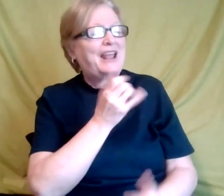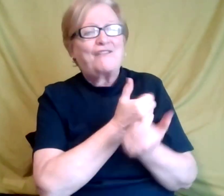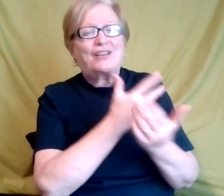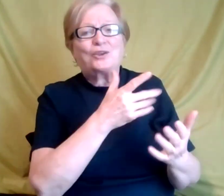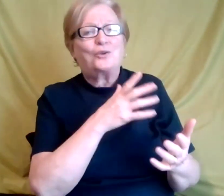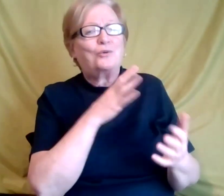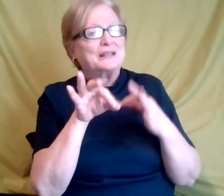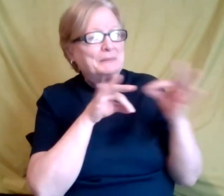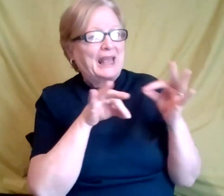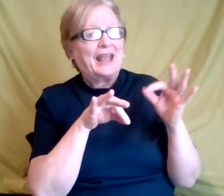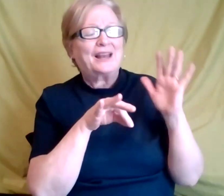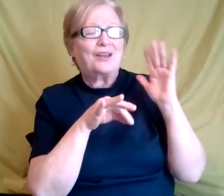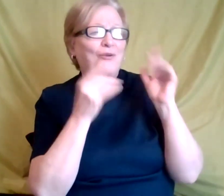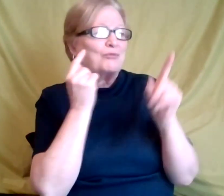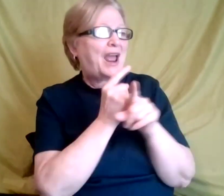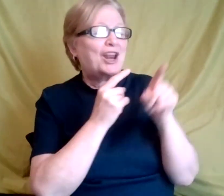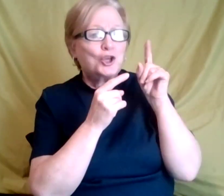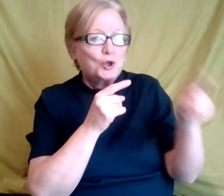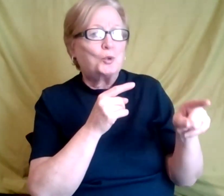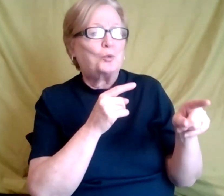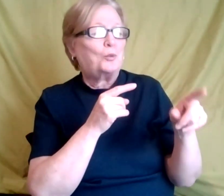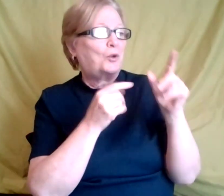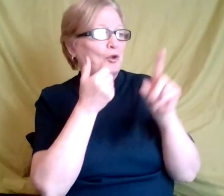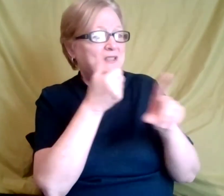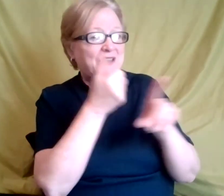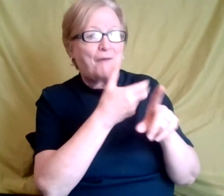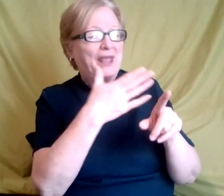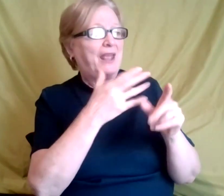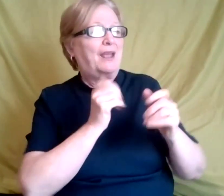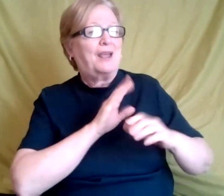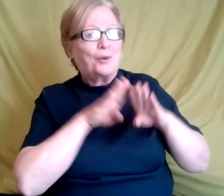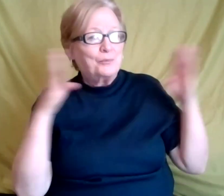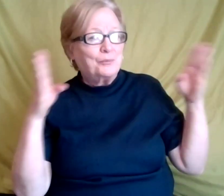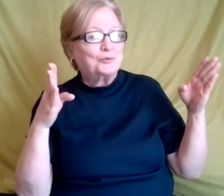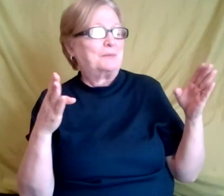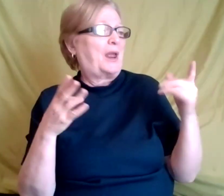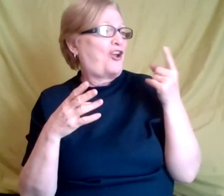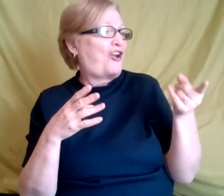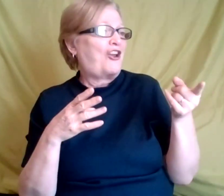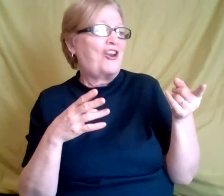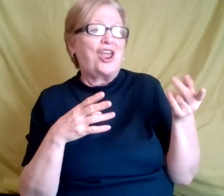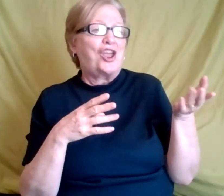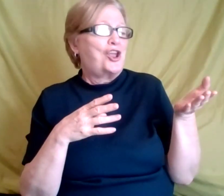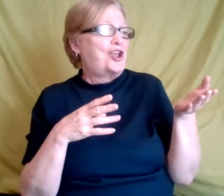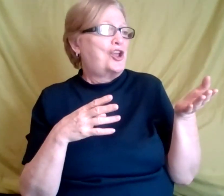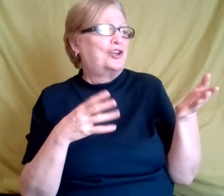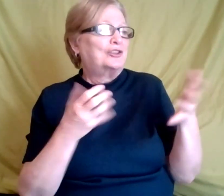and the fact that she's being fully transparent, her voice